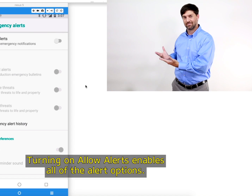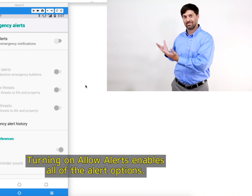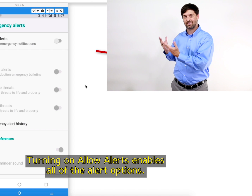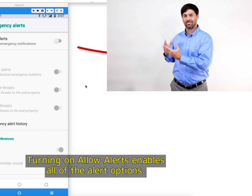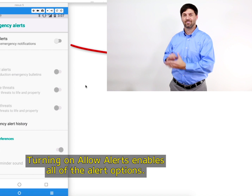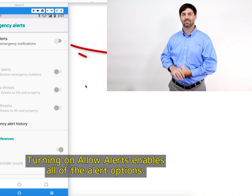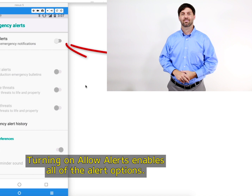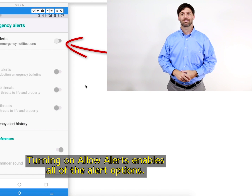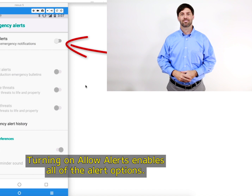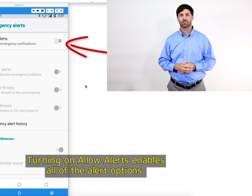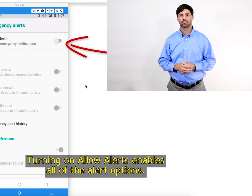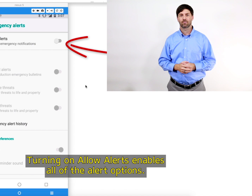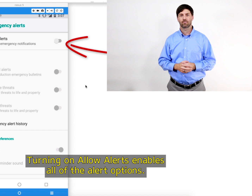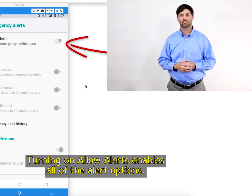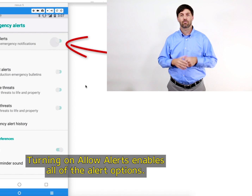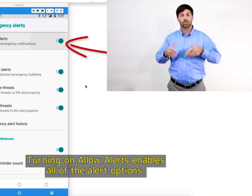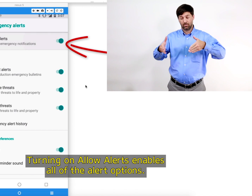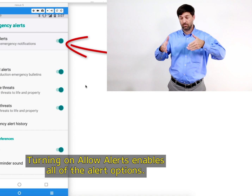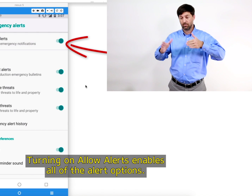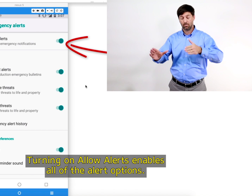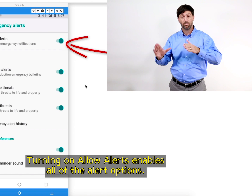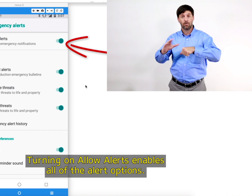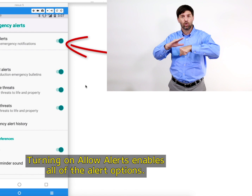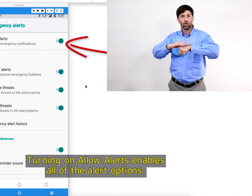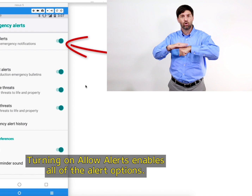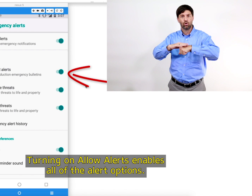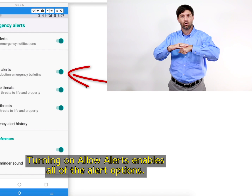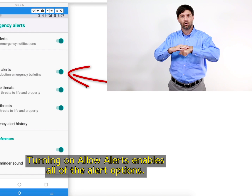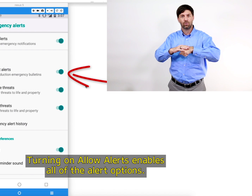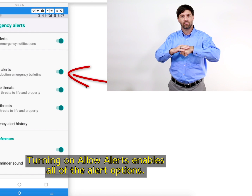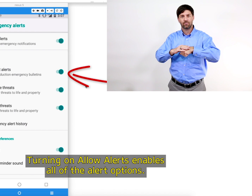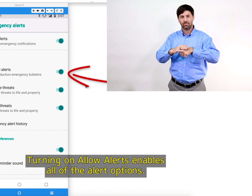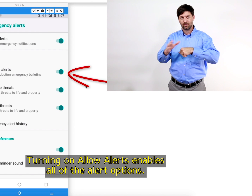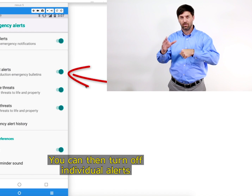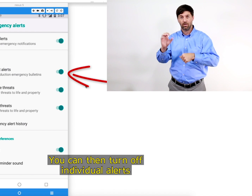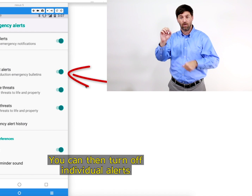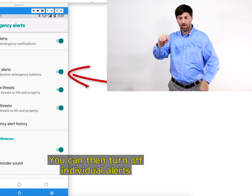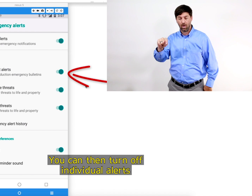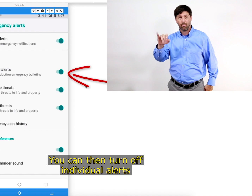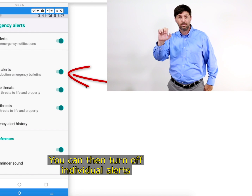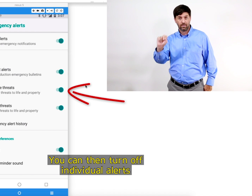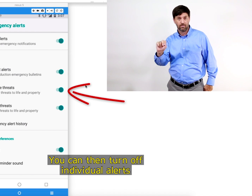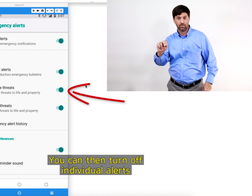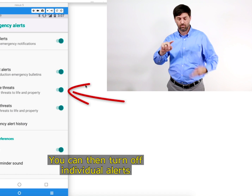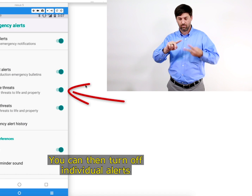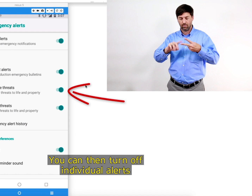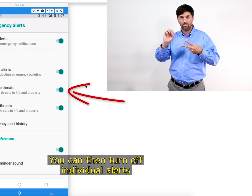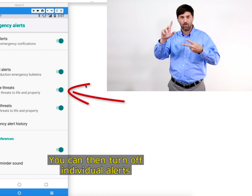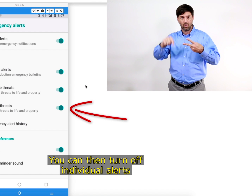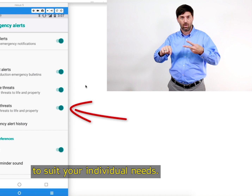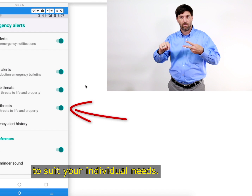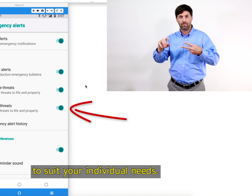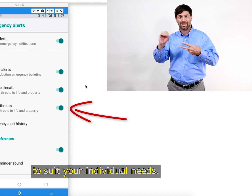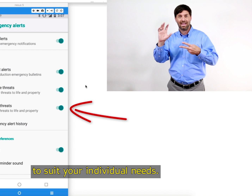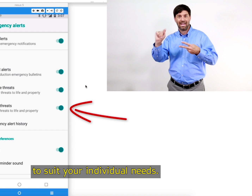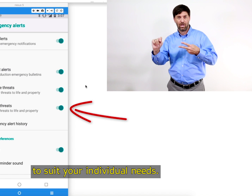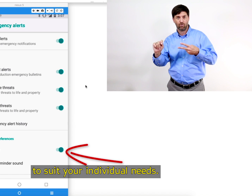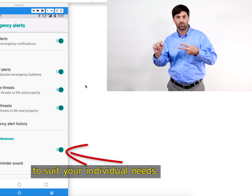Turning on Allow Alerts enables all of the alert options. You can then turn off individual alerts to suit your